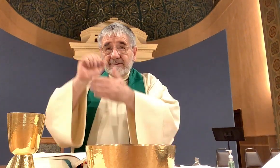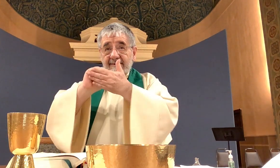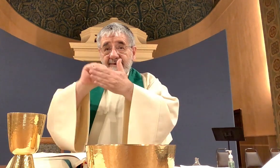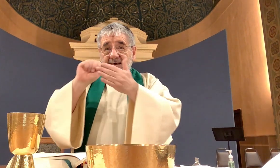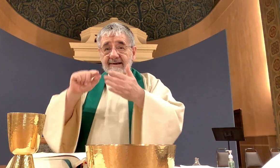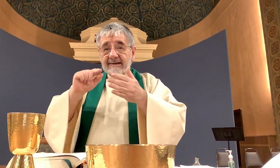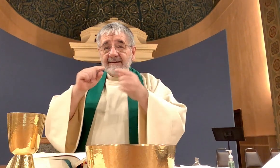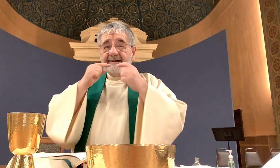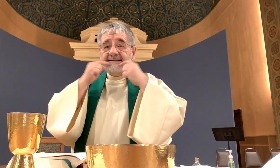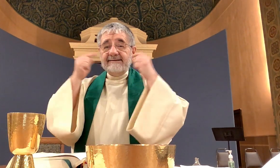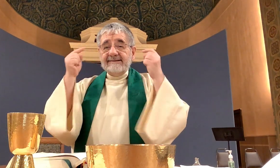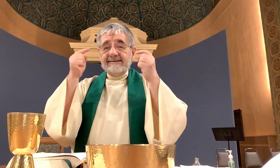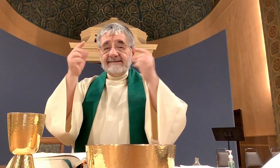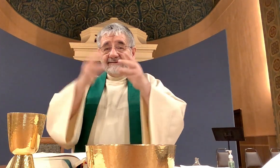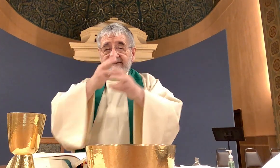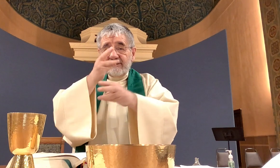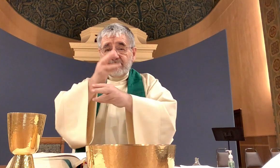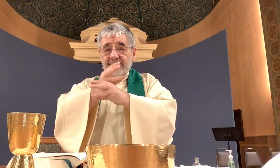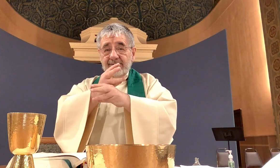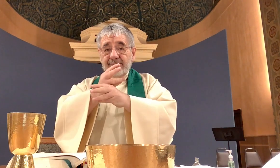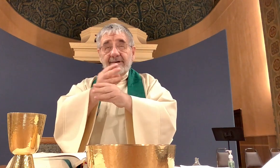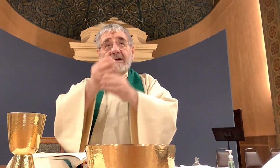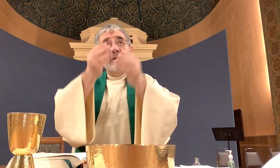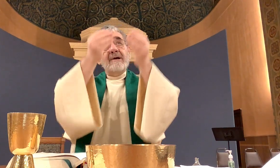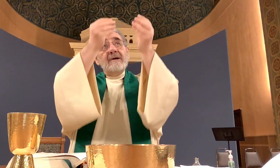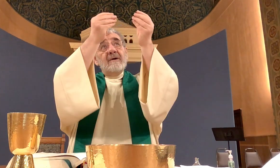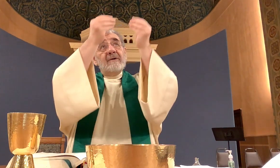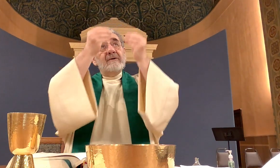grant us peace